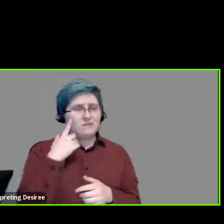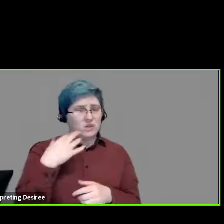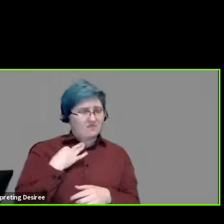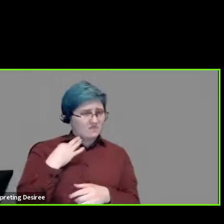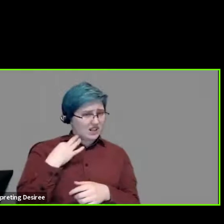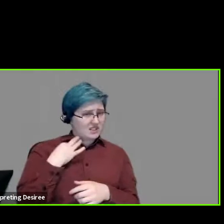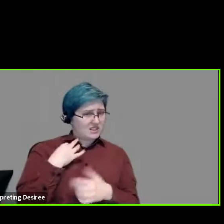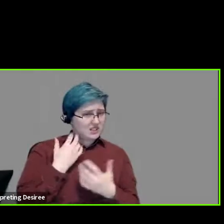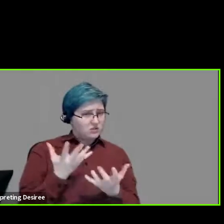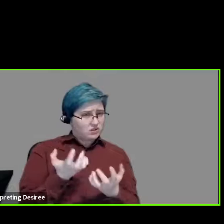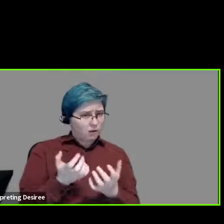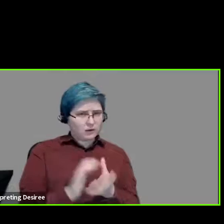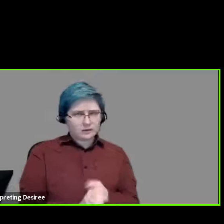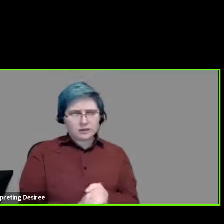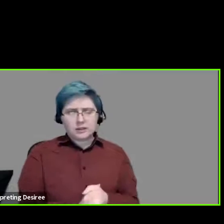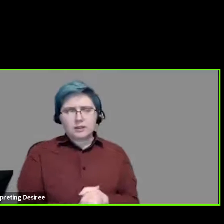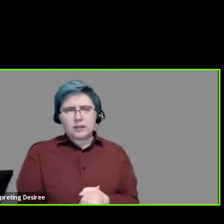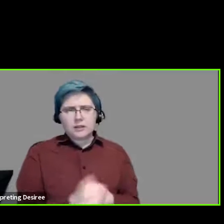Yeah.